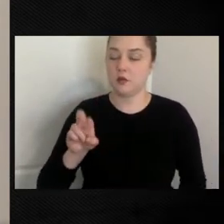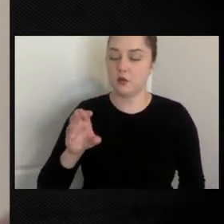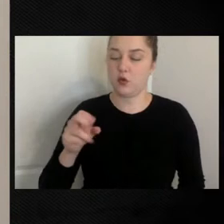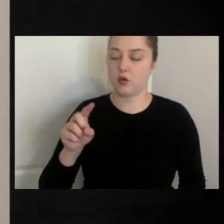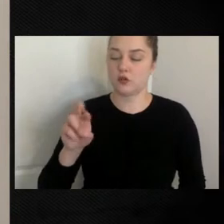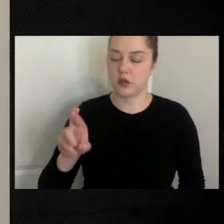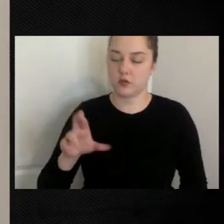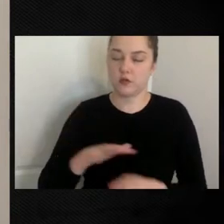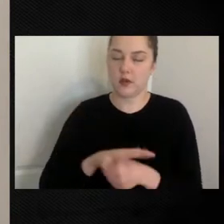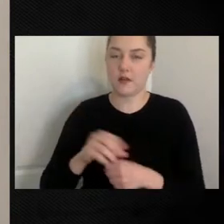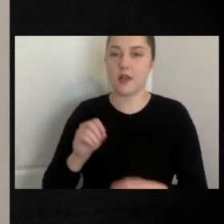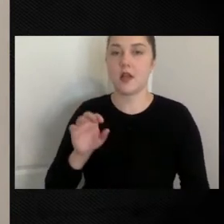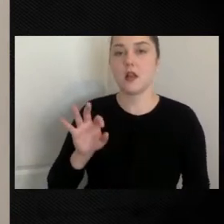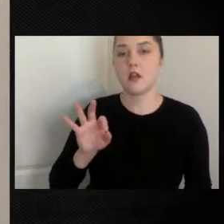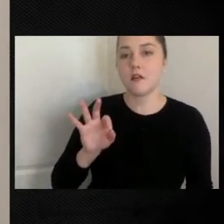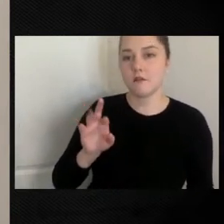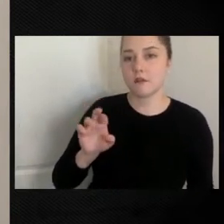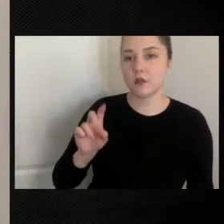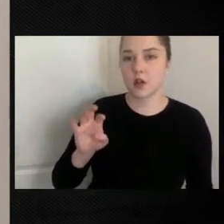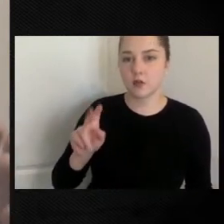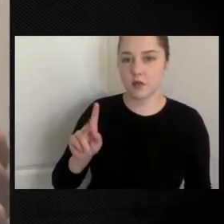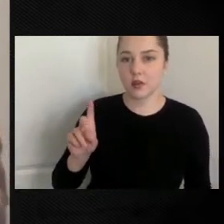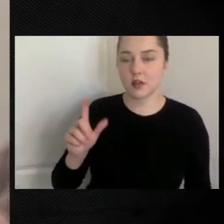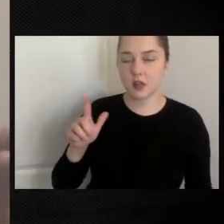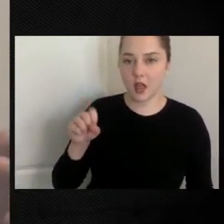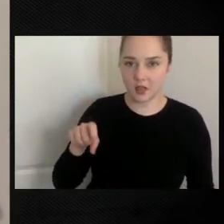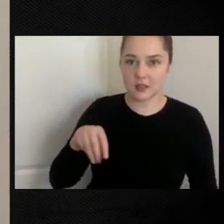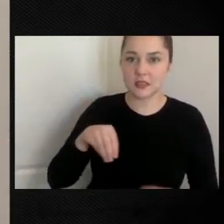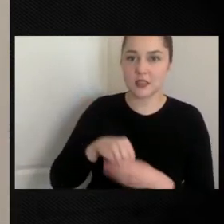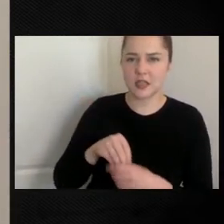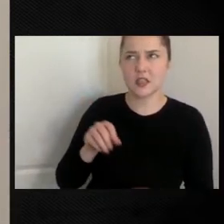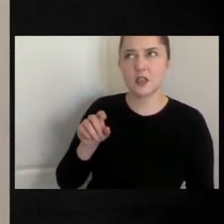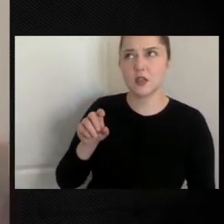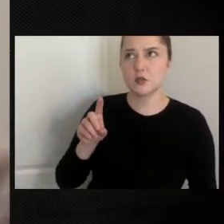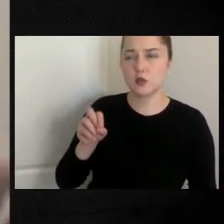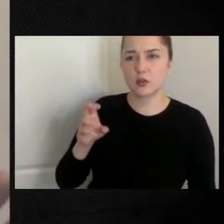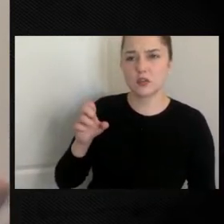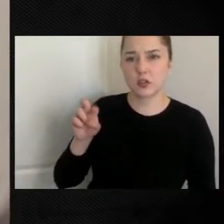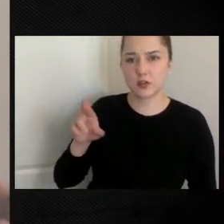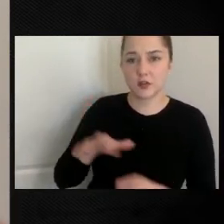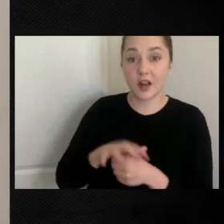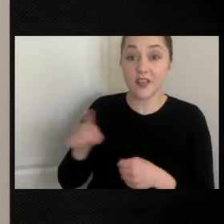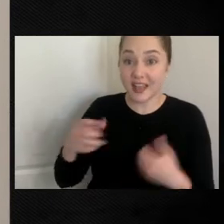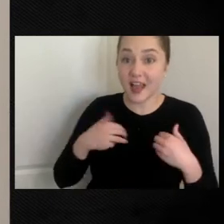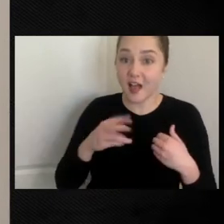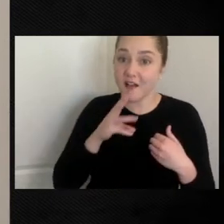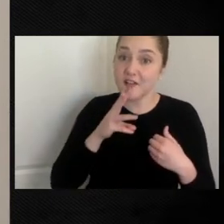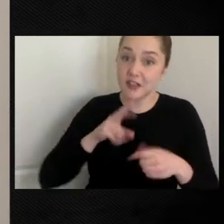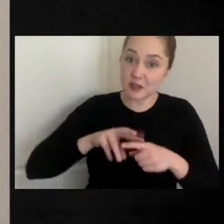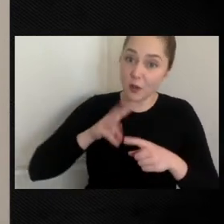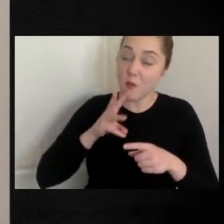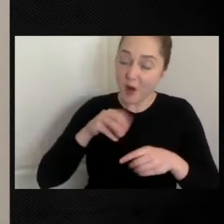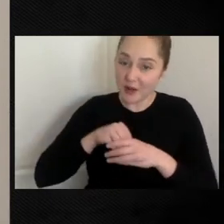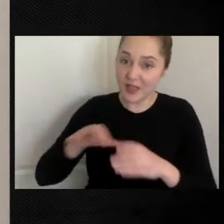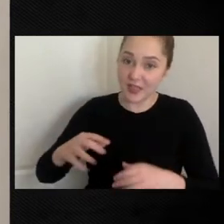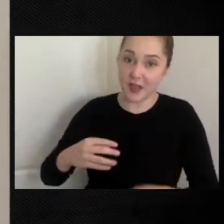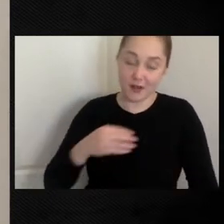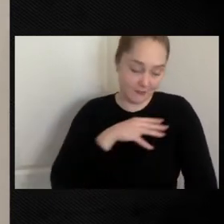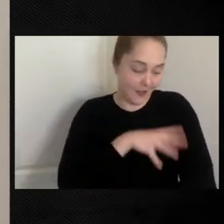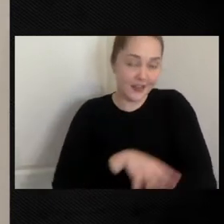County, and they grew up with salt water running through their veins. And they are the bookends of blacks of the Chesapeake.